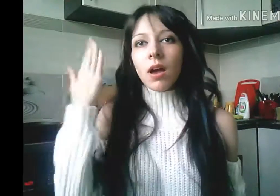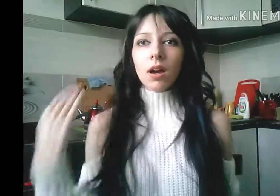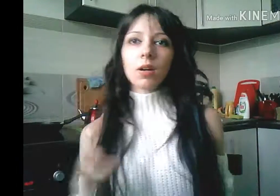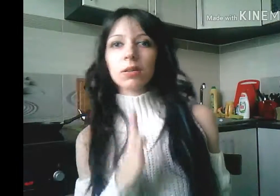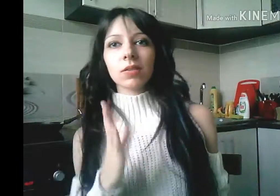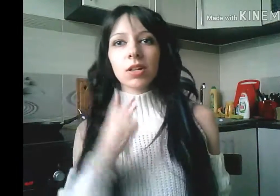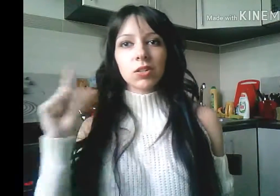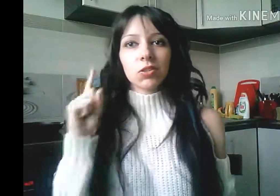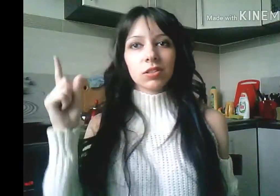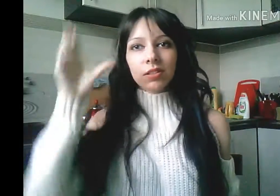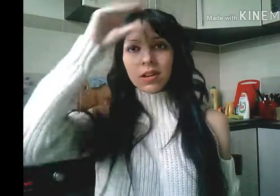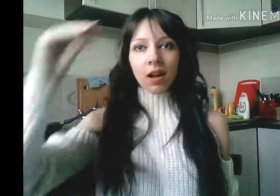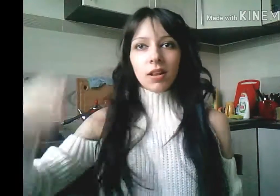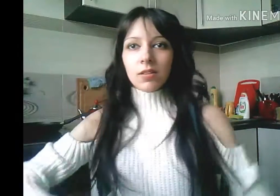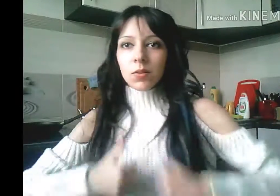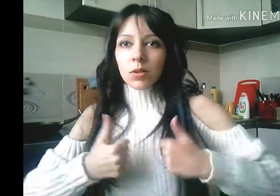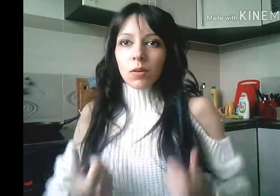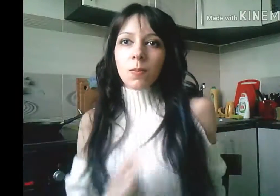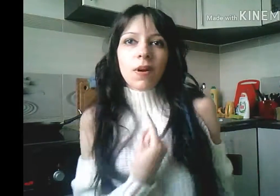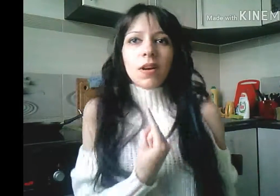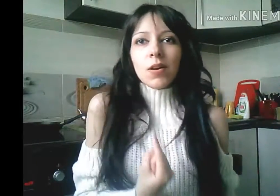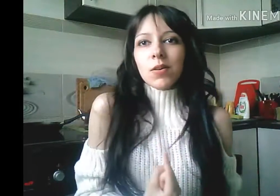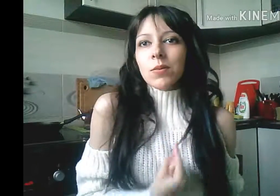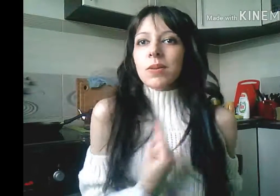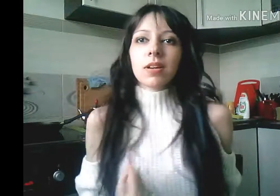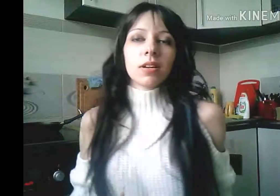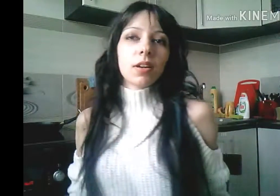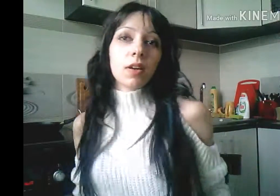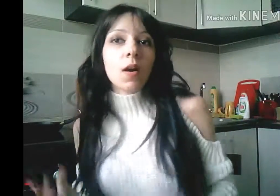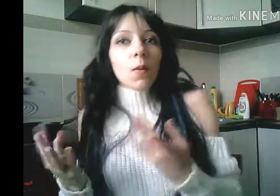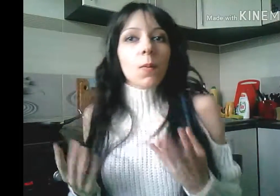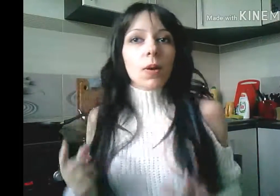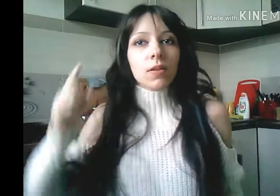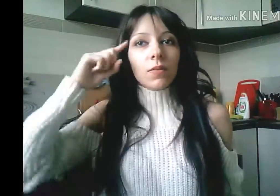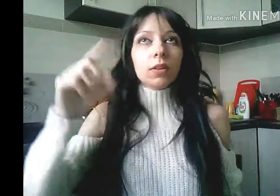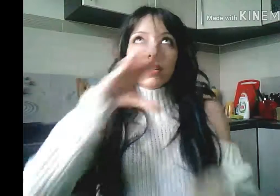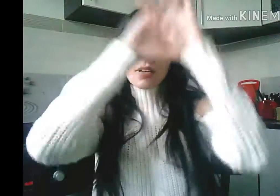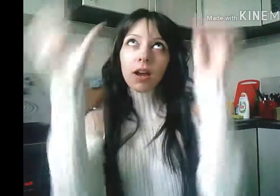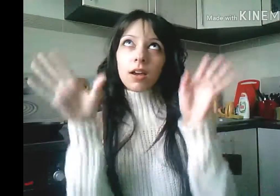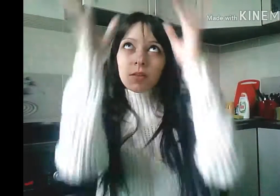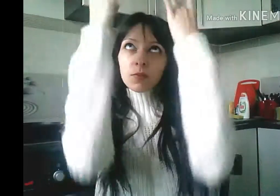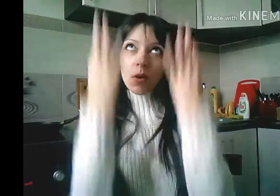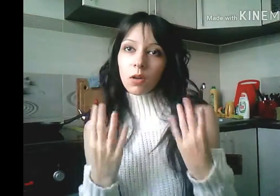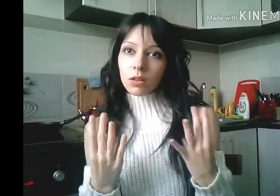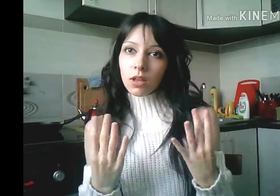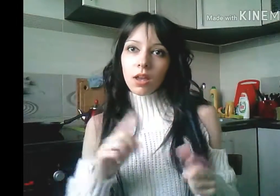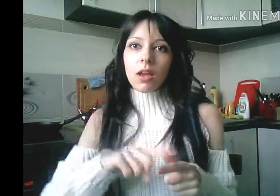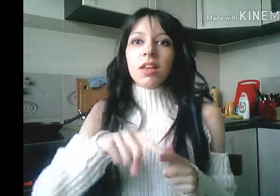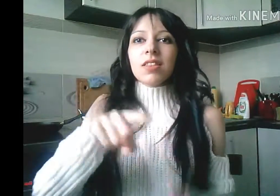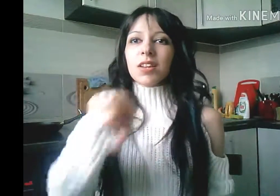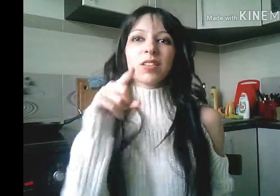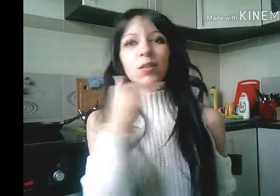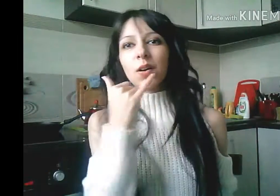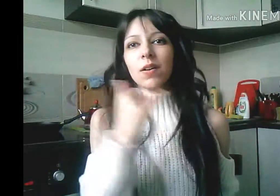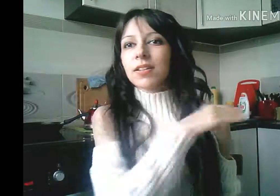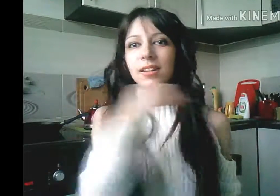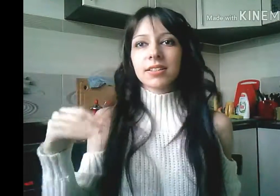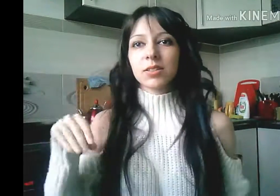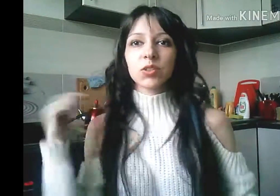I was fun, just a guy living on my own Waiting for the sky to fall Then you called and